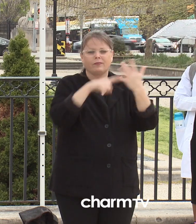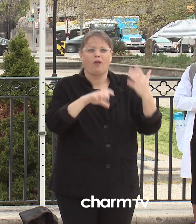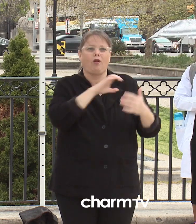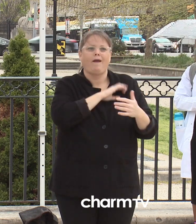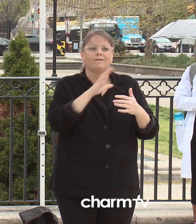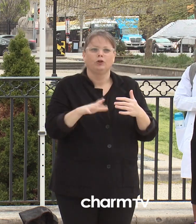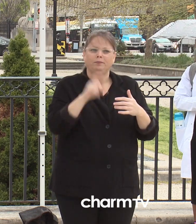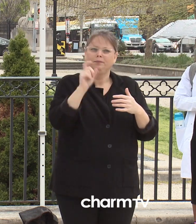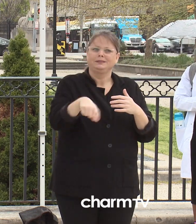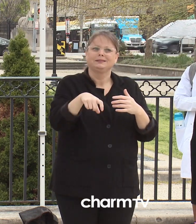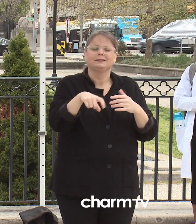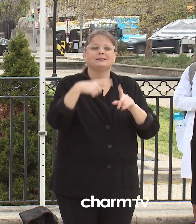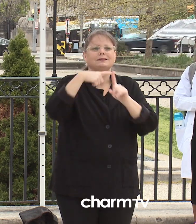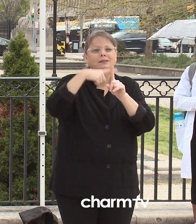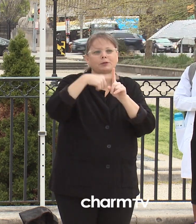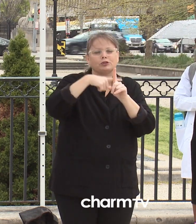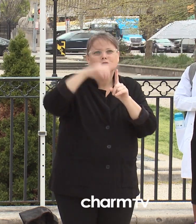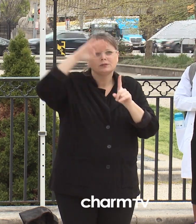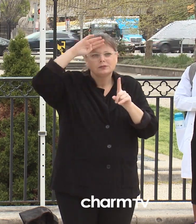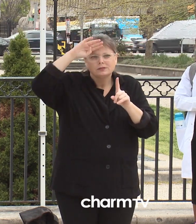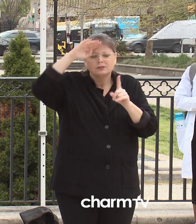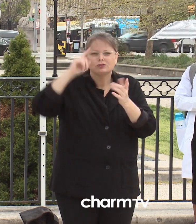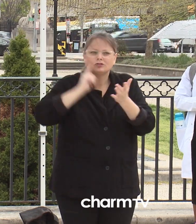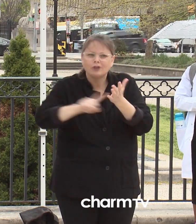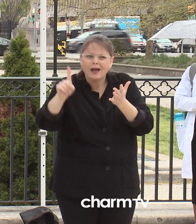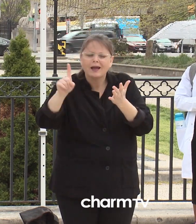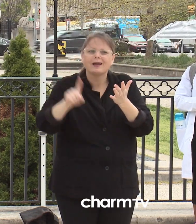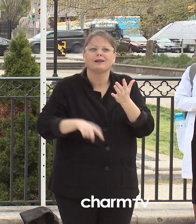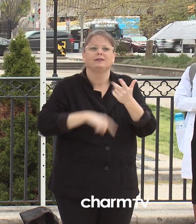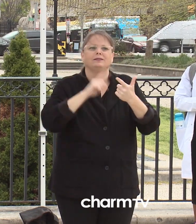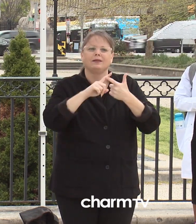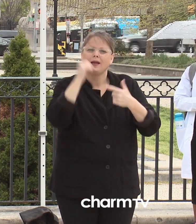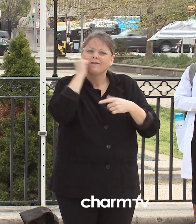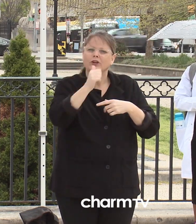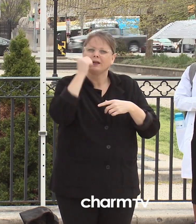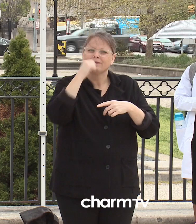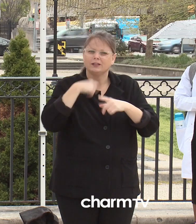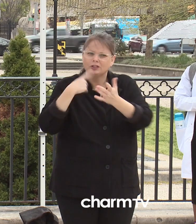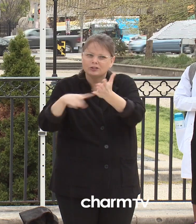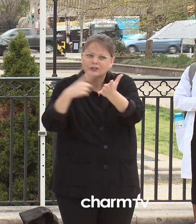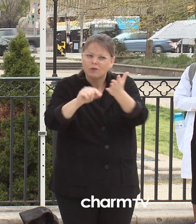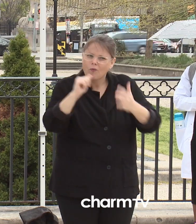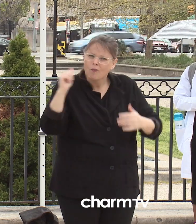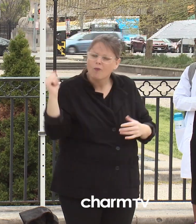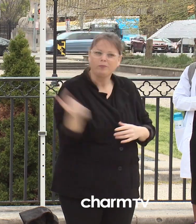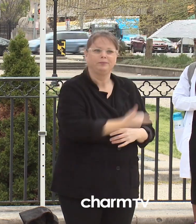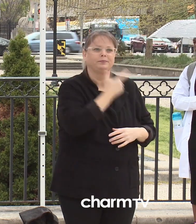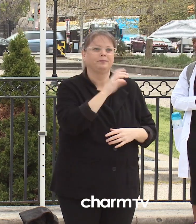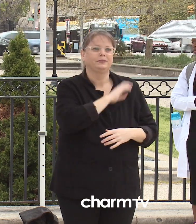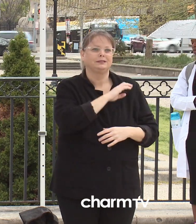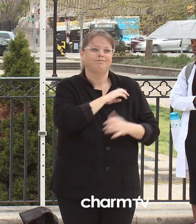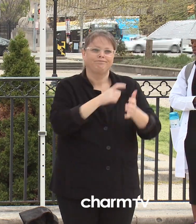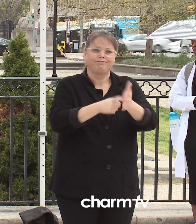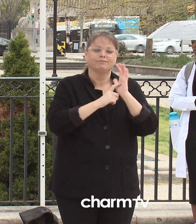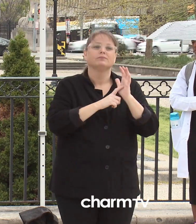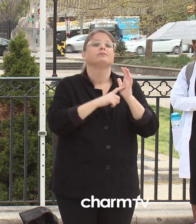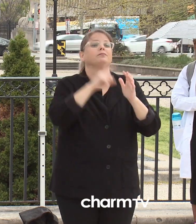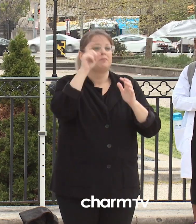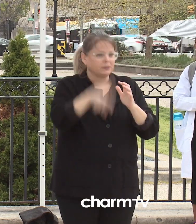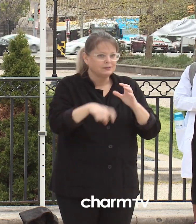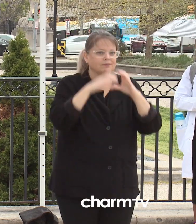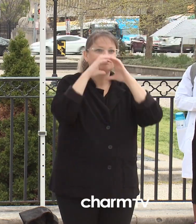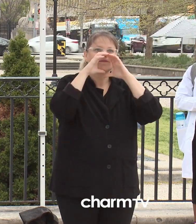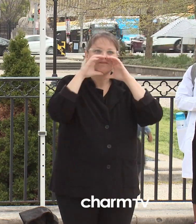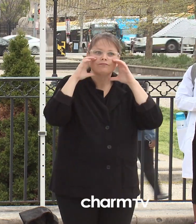must wear their N95 masks while on any calls for service and during any interaction with the public. This includes foot